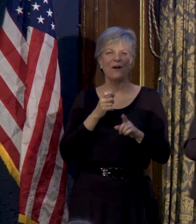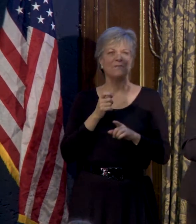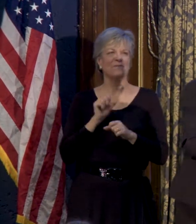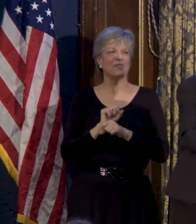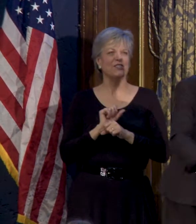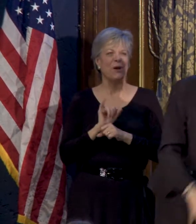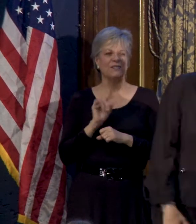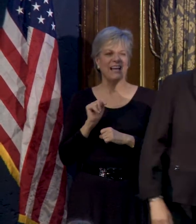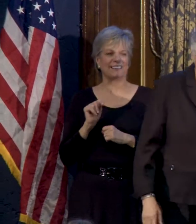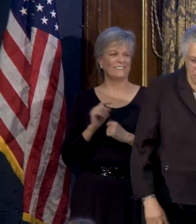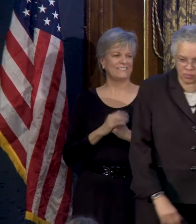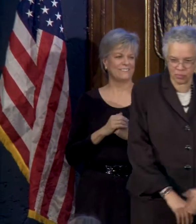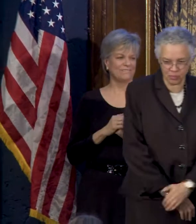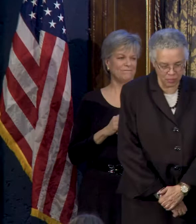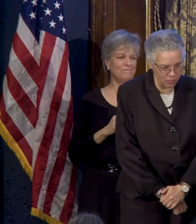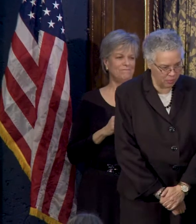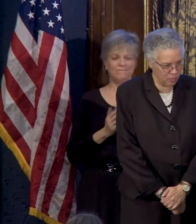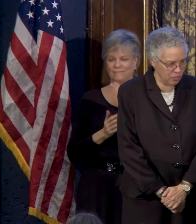Oh, thank you.